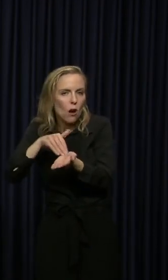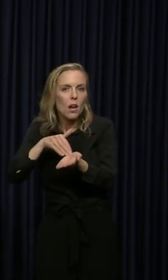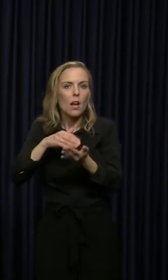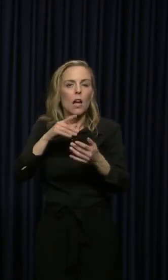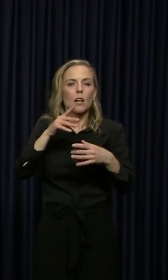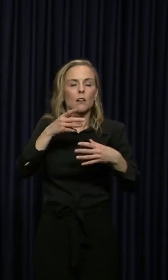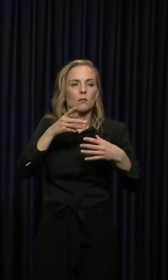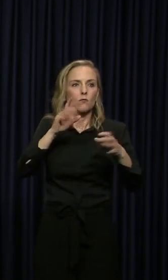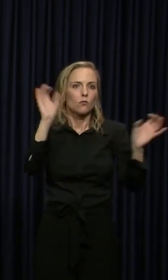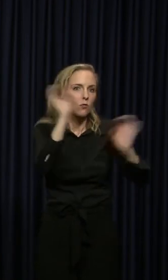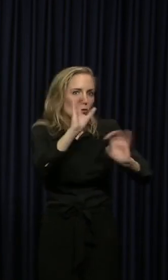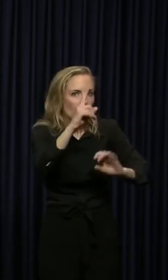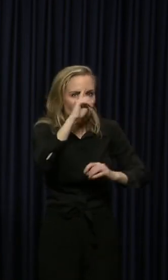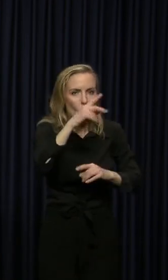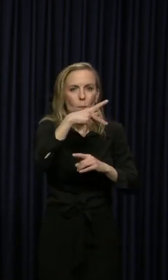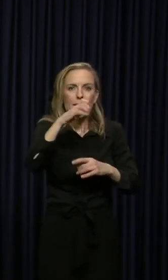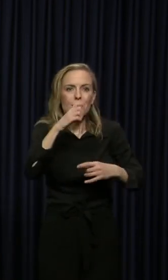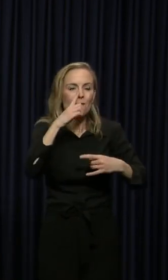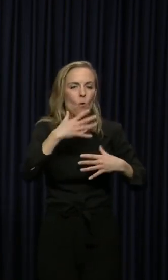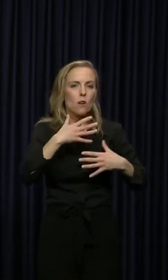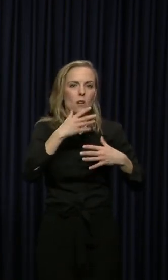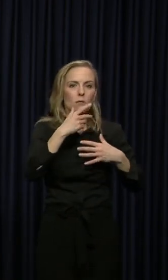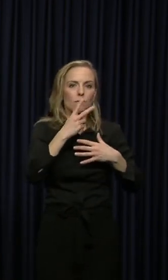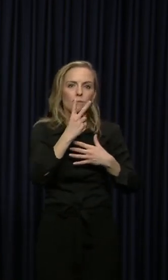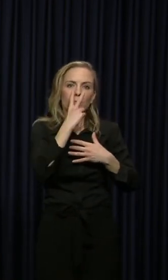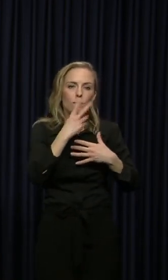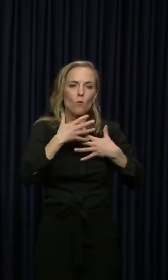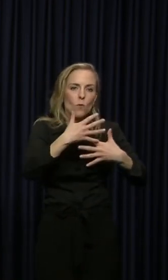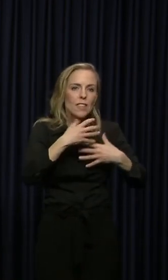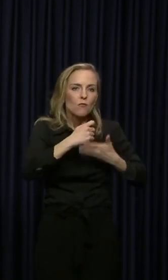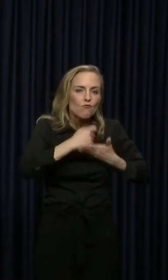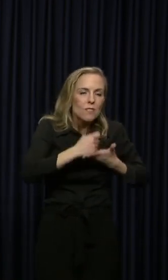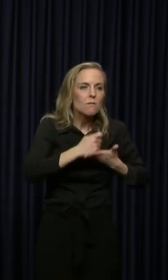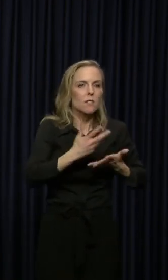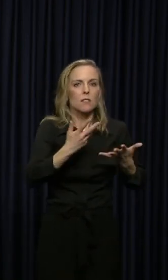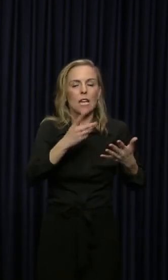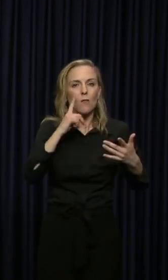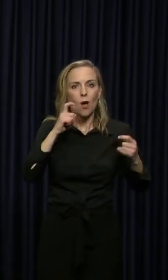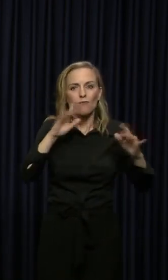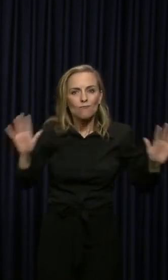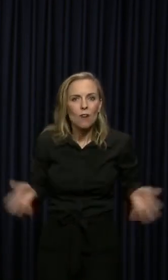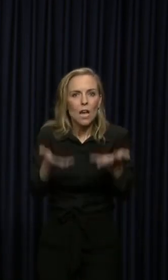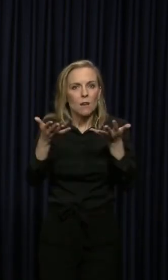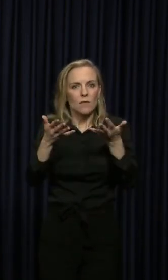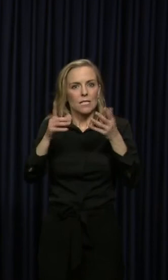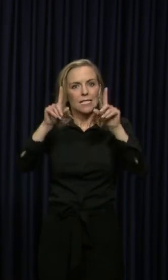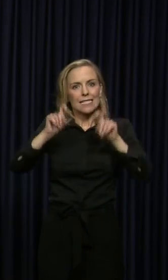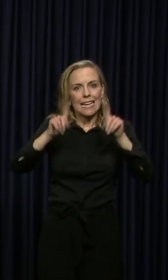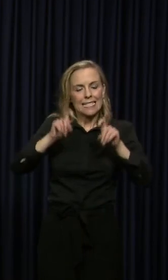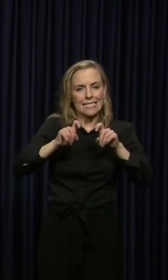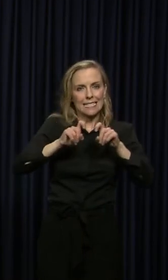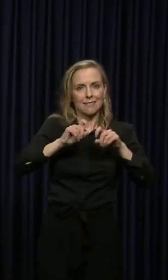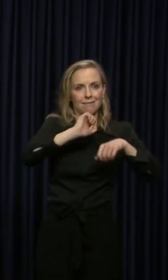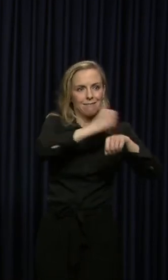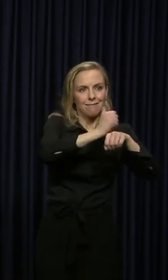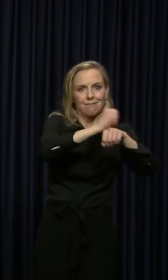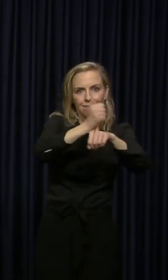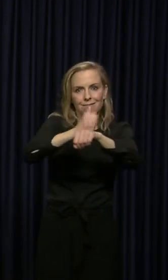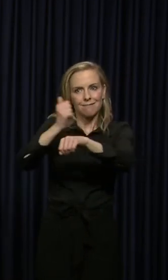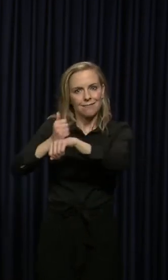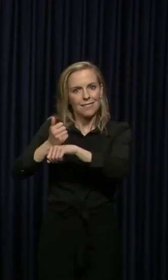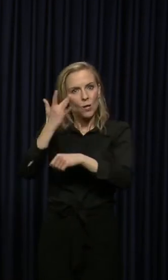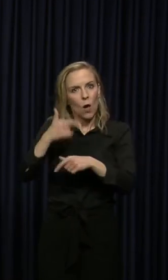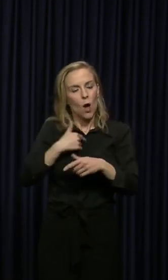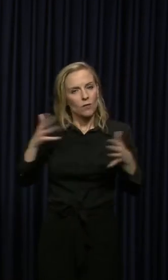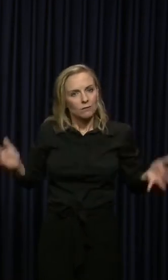more ventilators that we can move to where they're needed. This is why we're trying to ramp up our tested capacity. This is why we